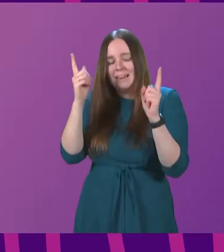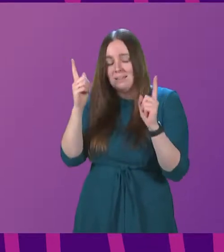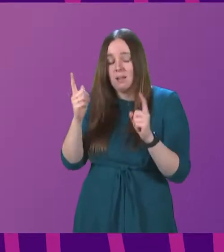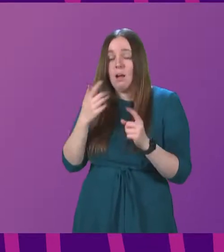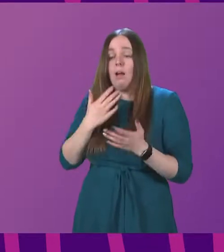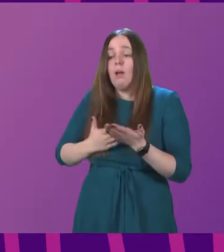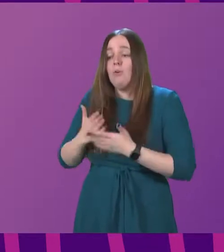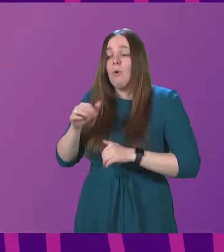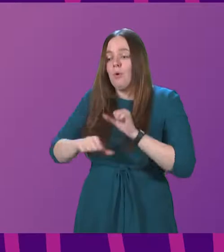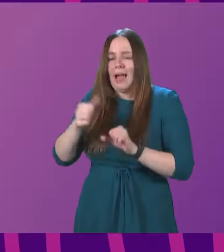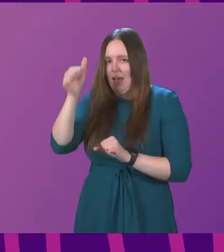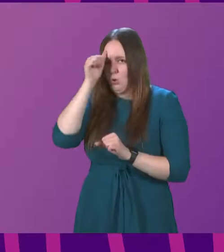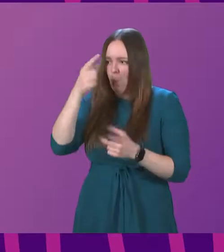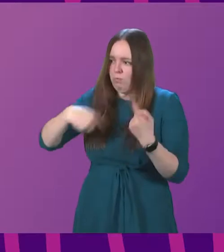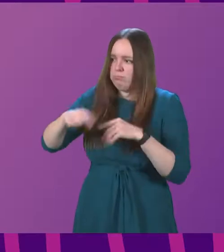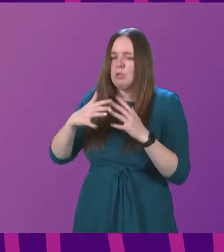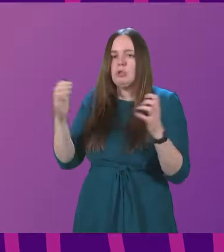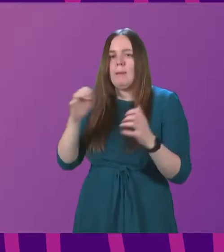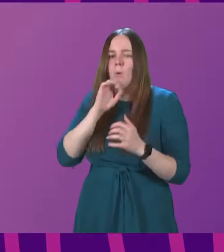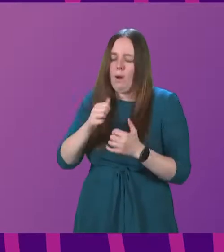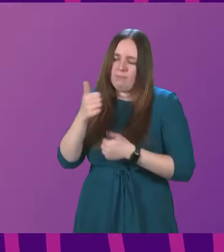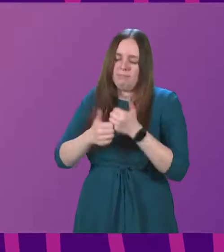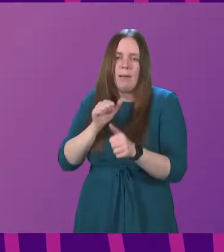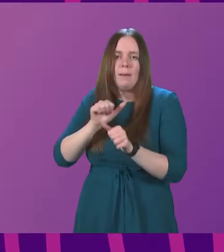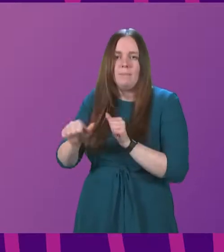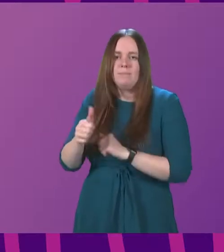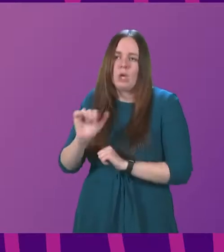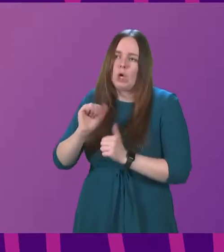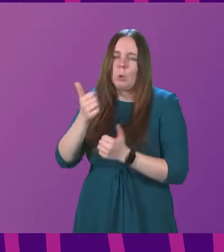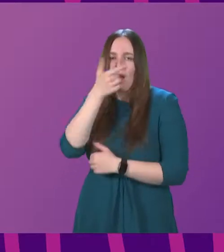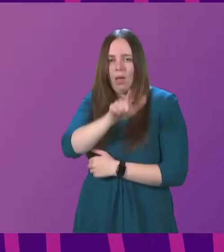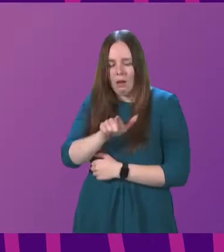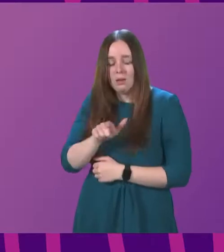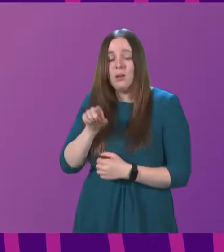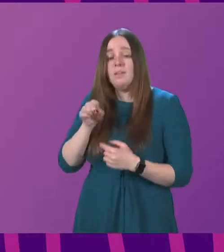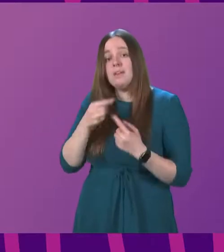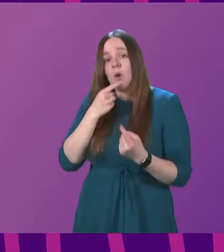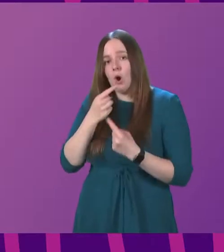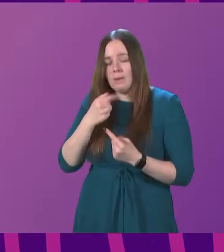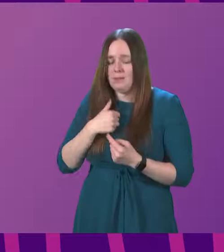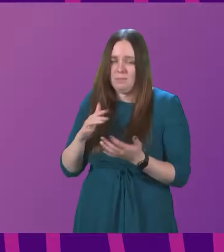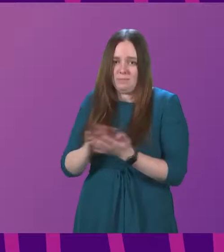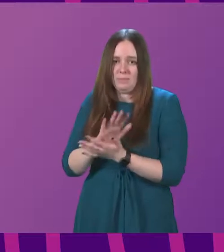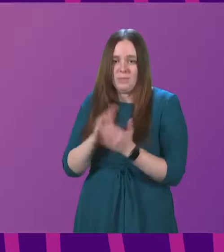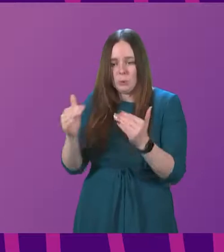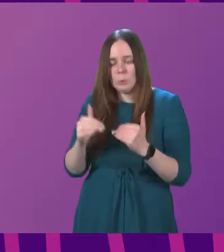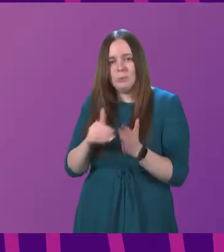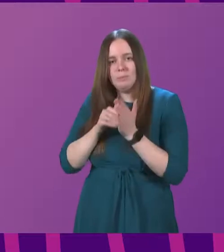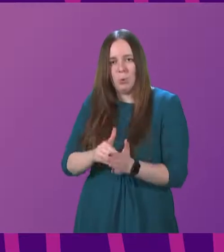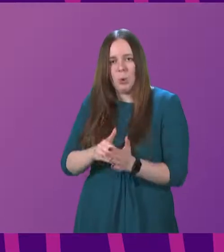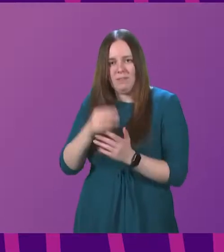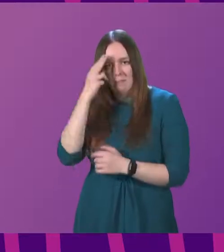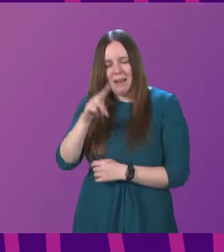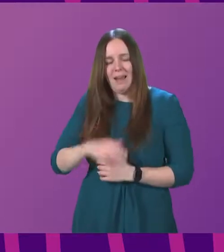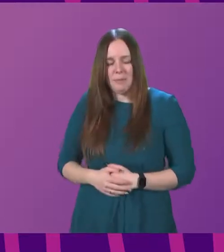he does so, I know the whole chamber will wish him the very best of luck. With these comments, presiding officer, it gives me great pleasure to move the motion in my name.